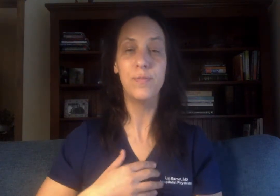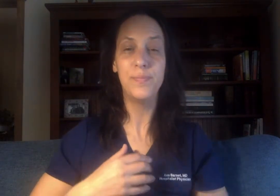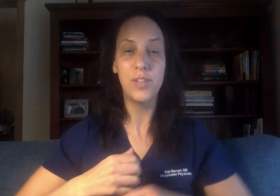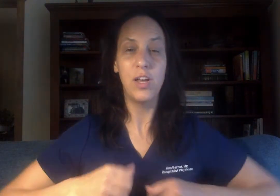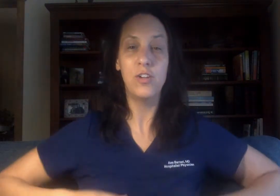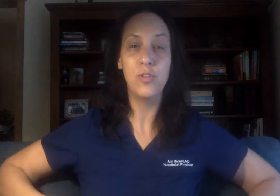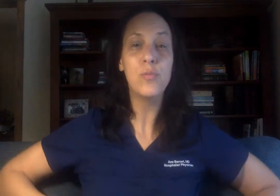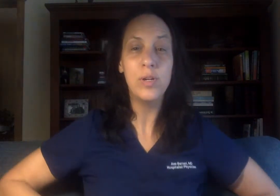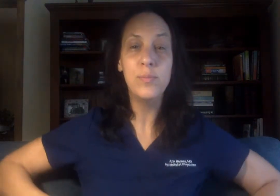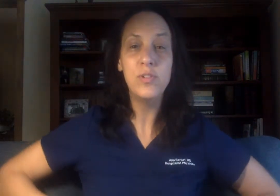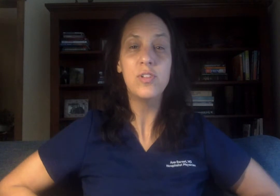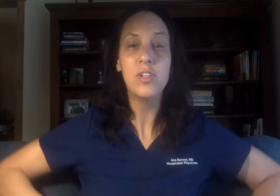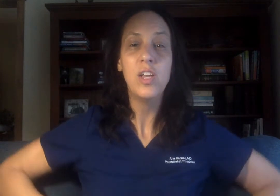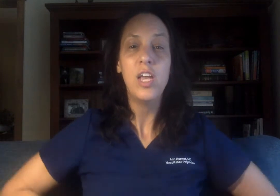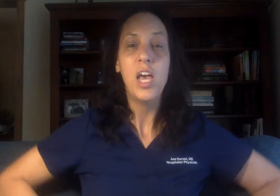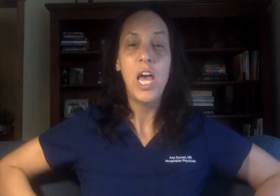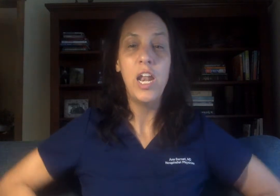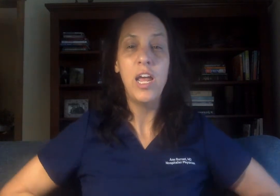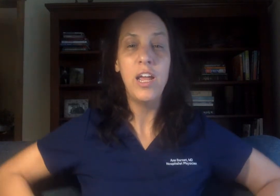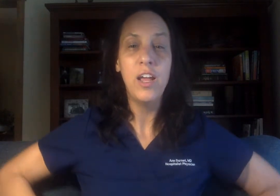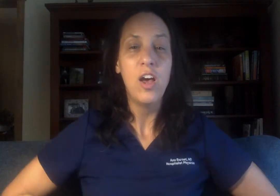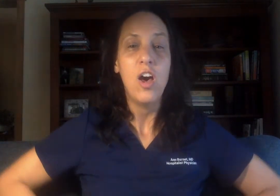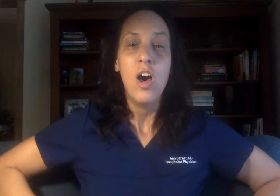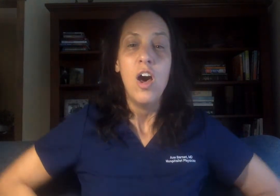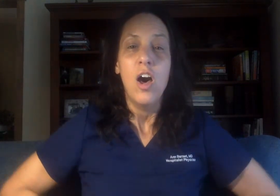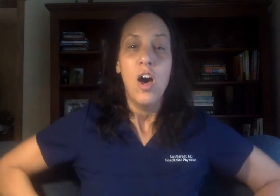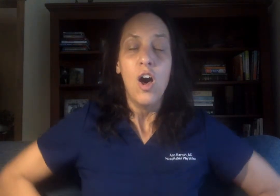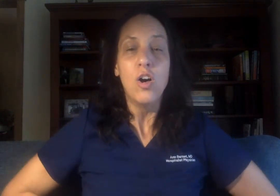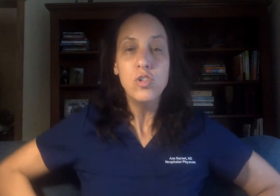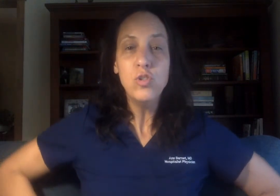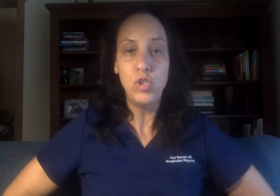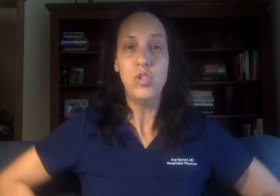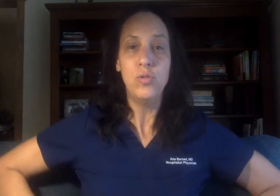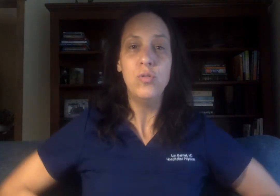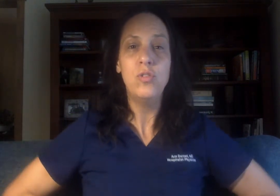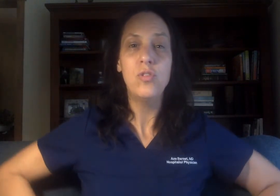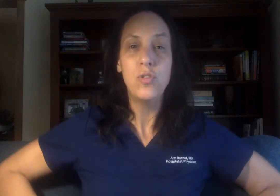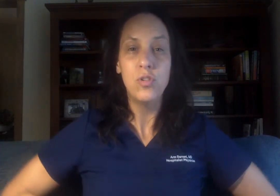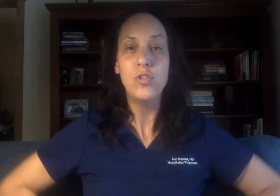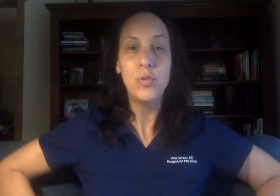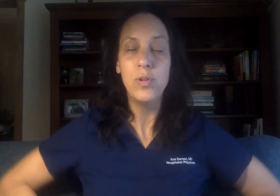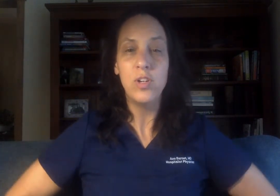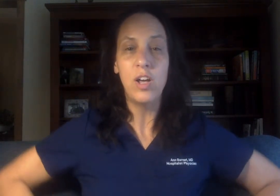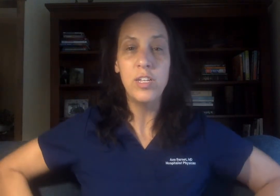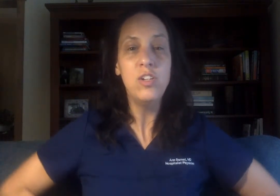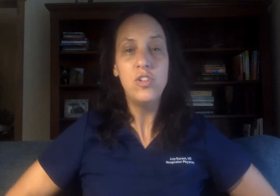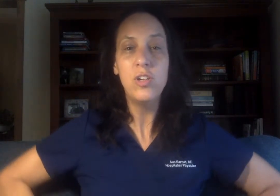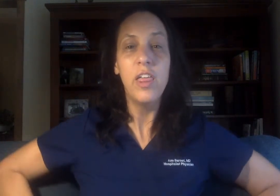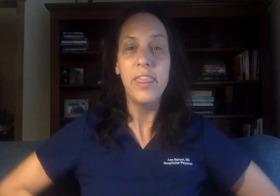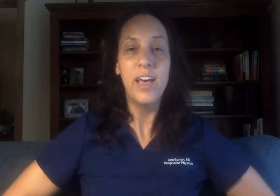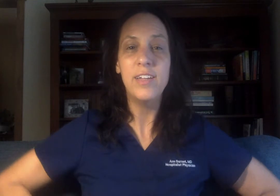under the ribs and I also choose to acknowledge that